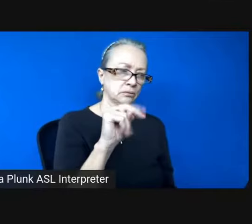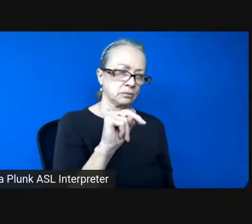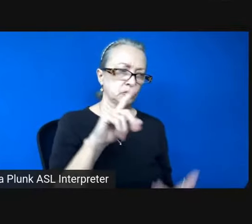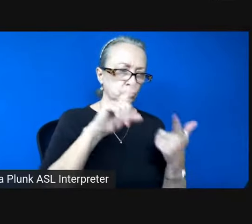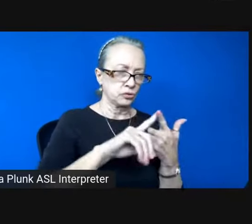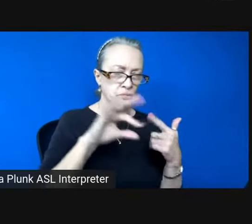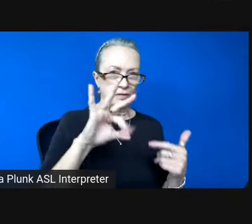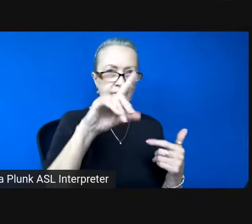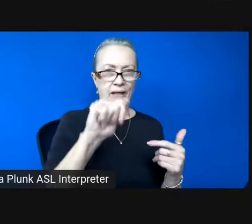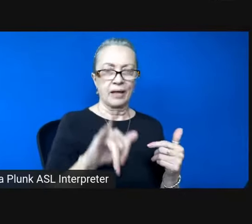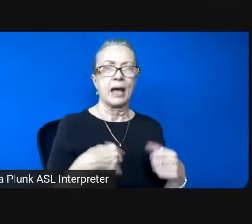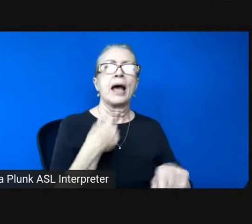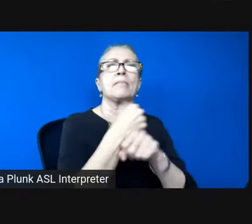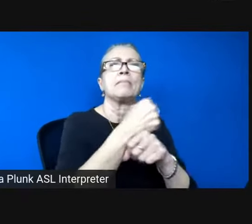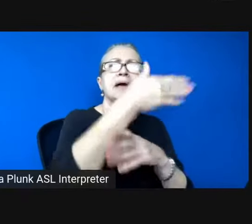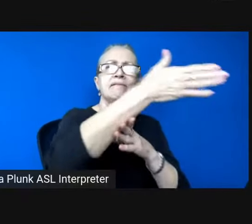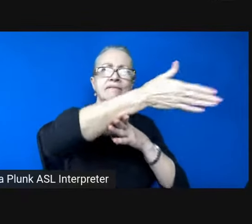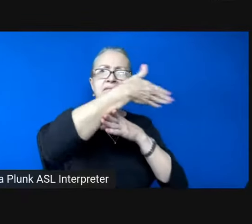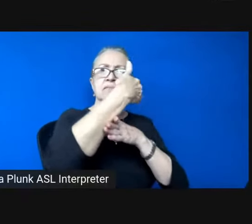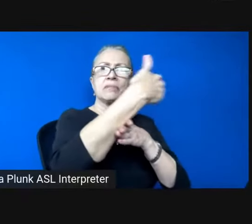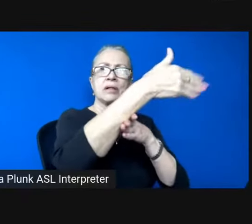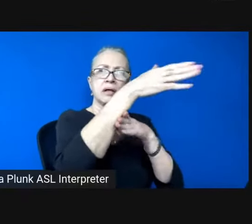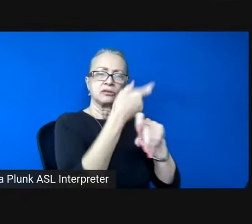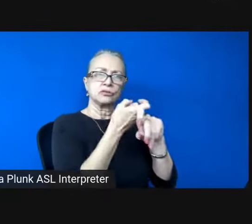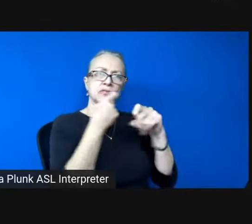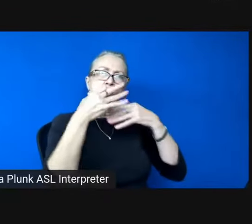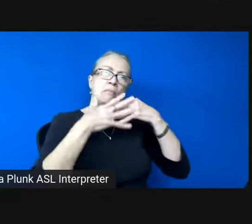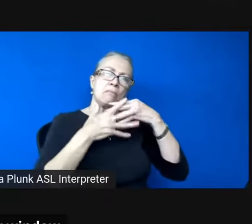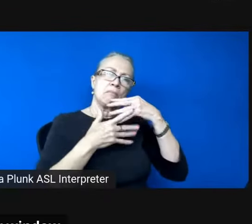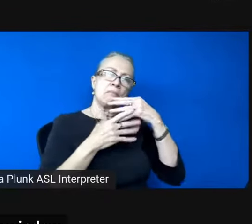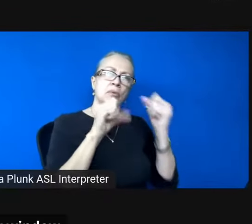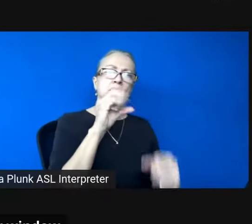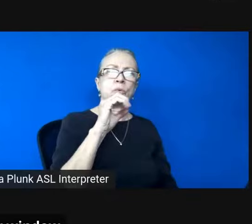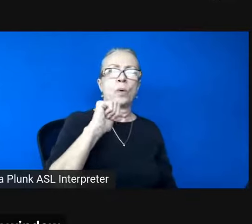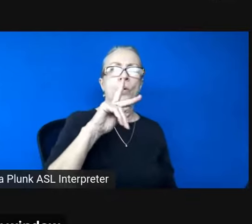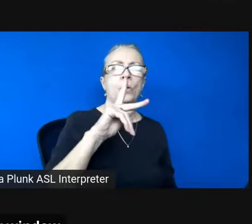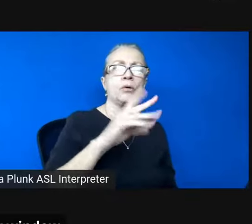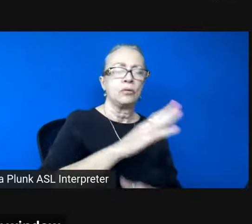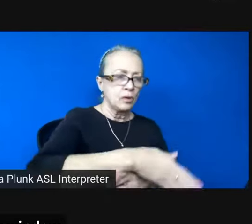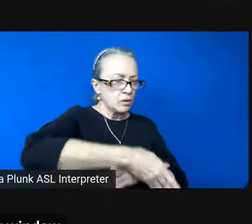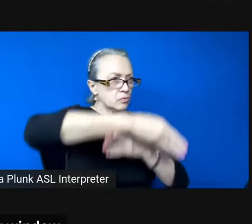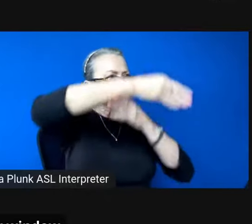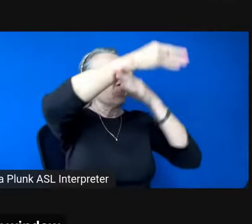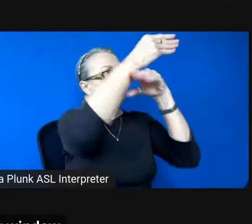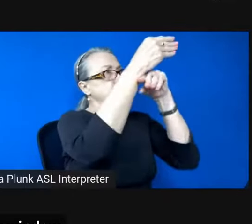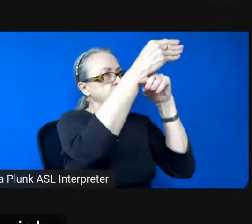made flags of the blood soak raised them from my window